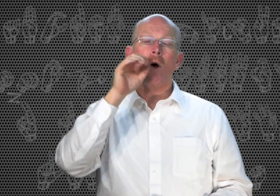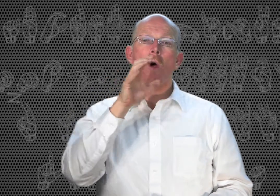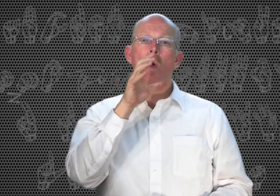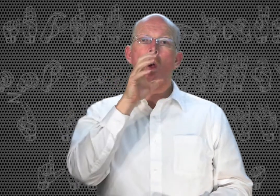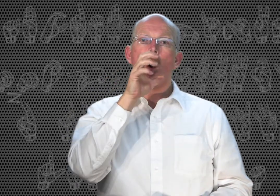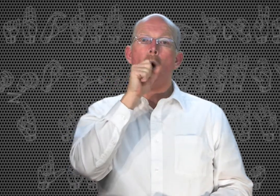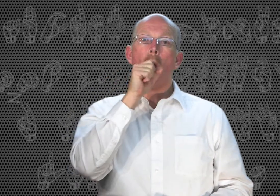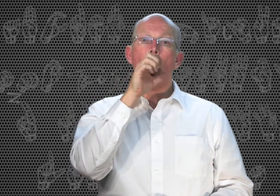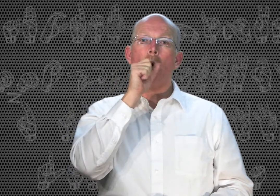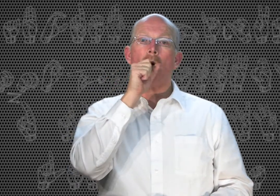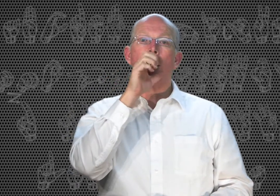Orange.